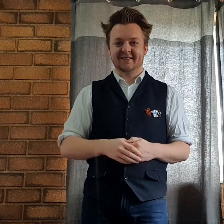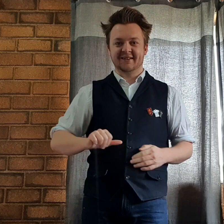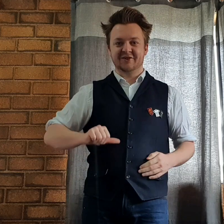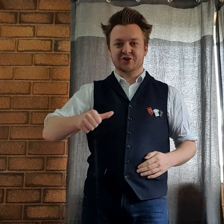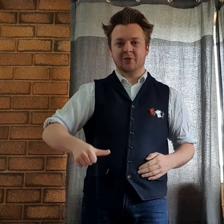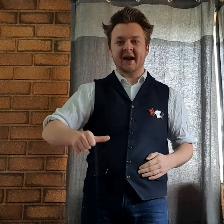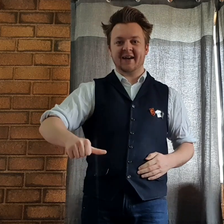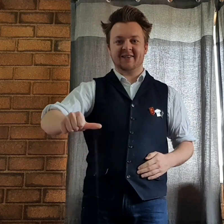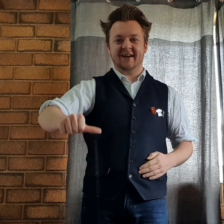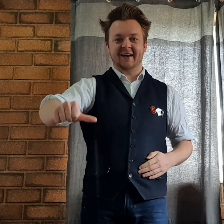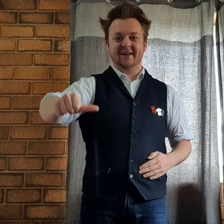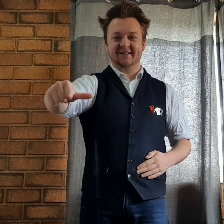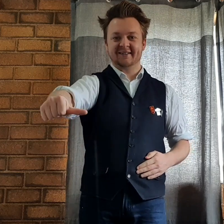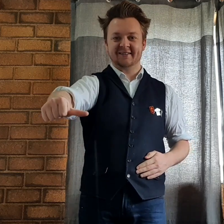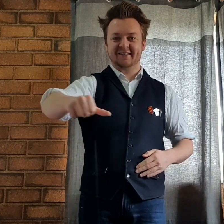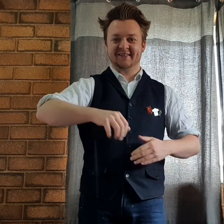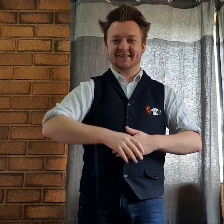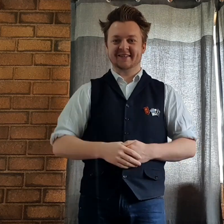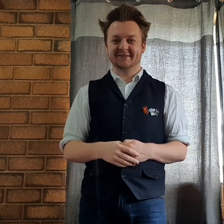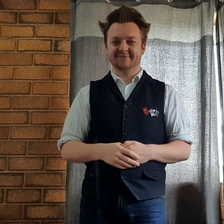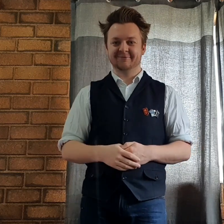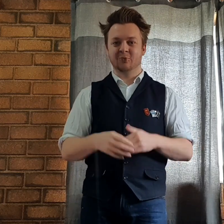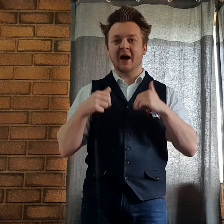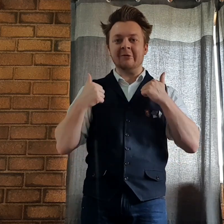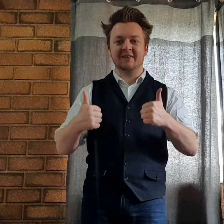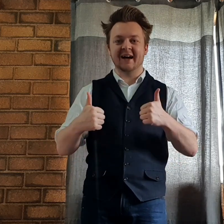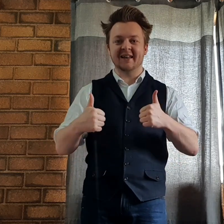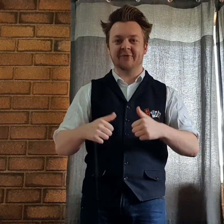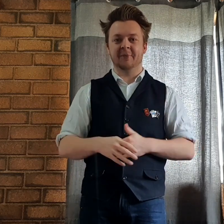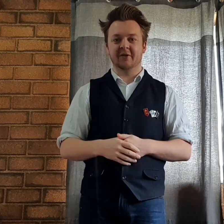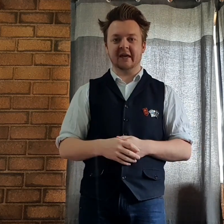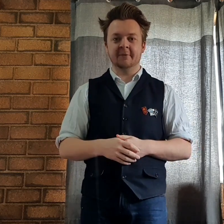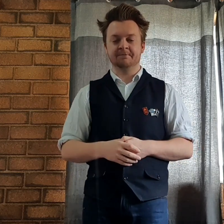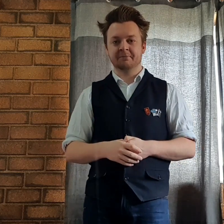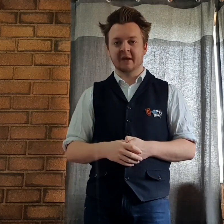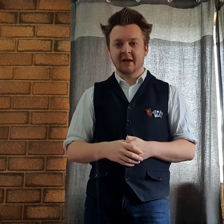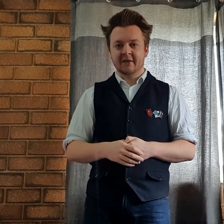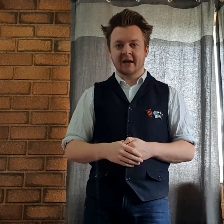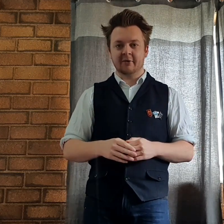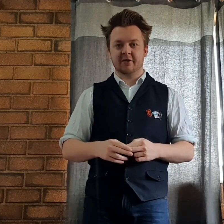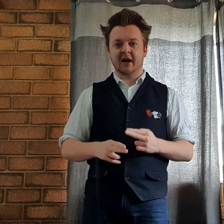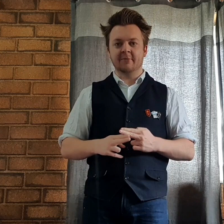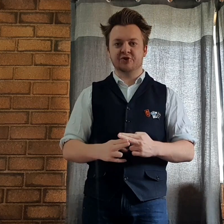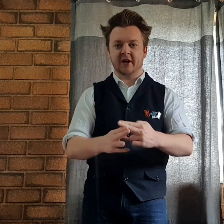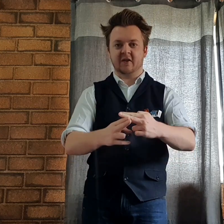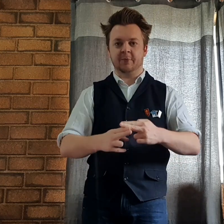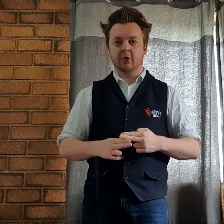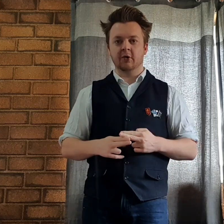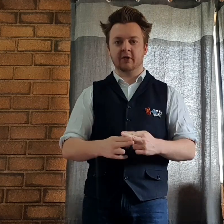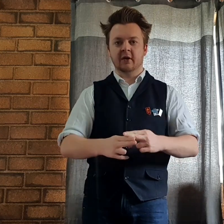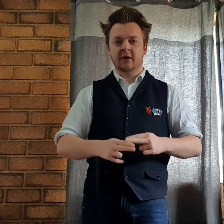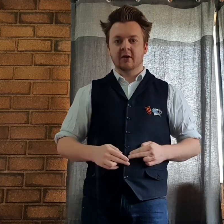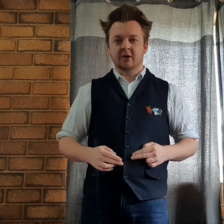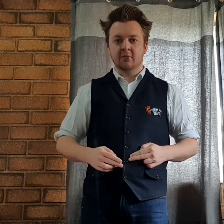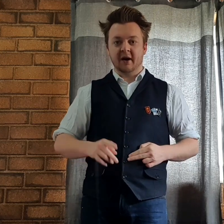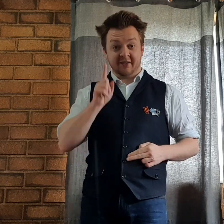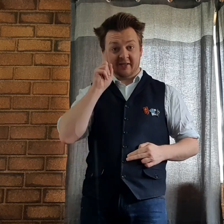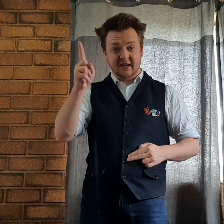Tractor. Well done, everybody! Now some transport you might see